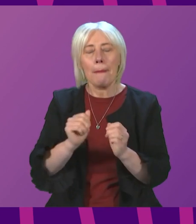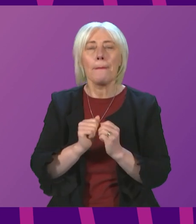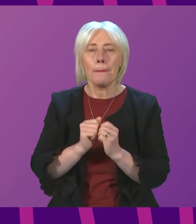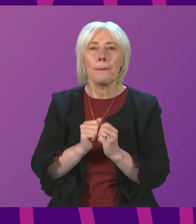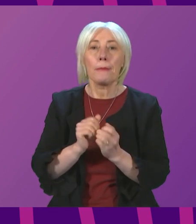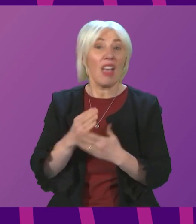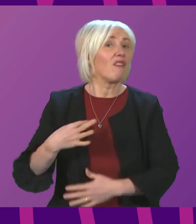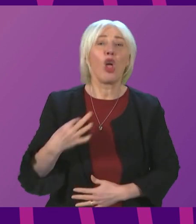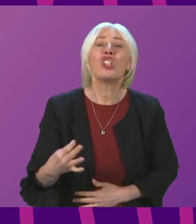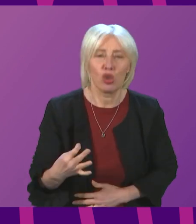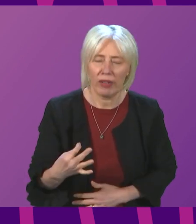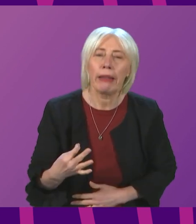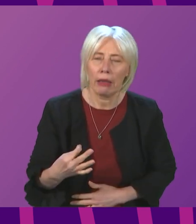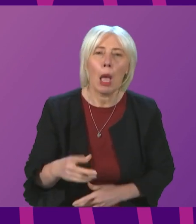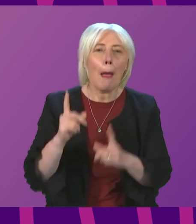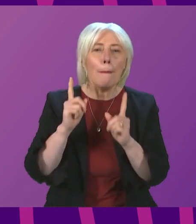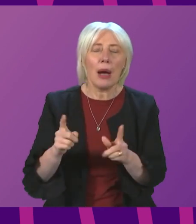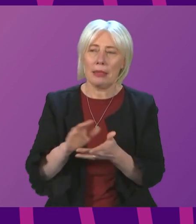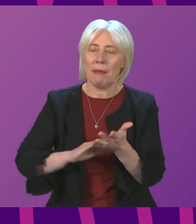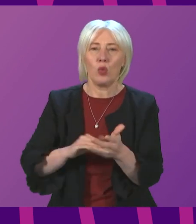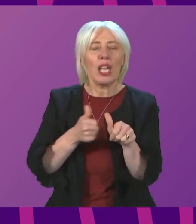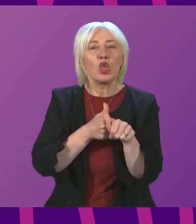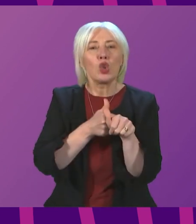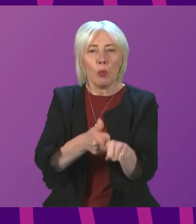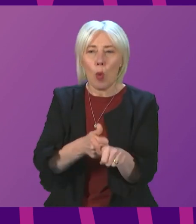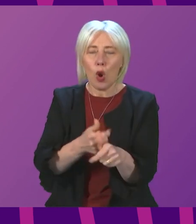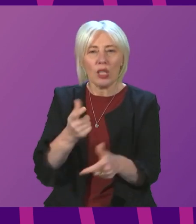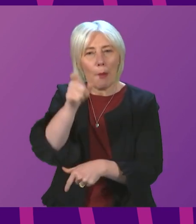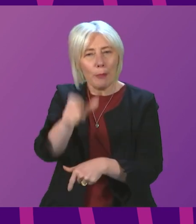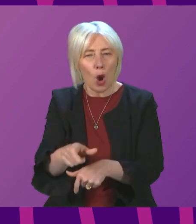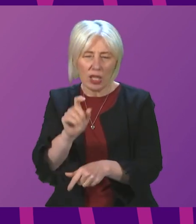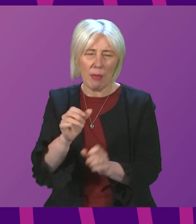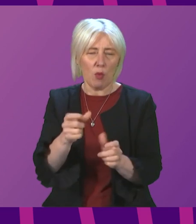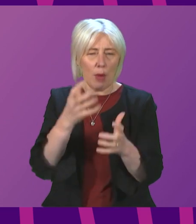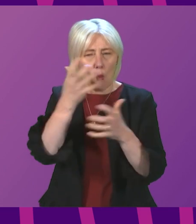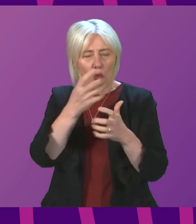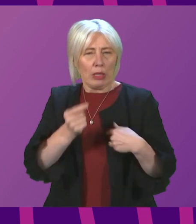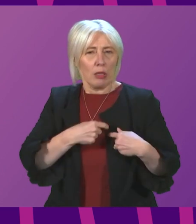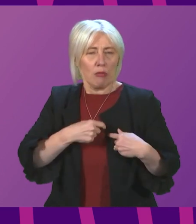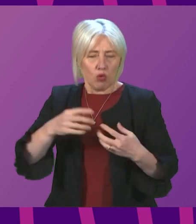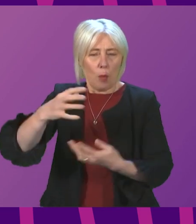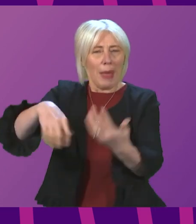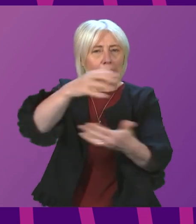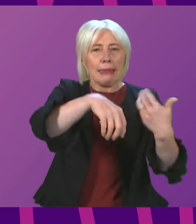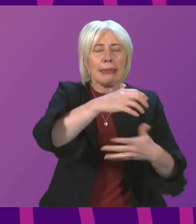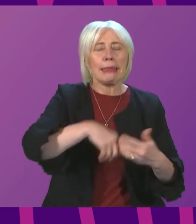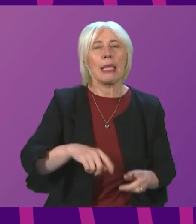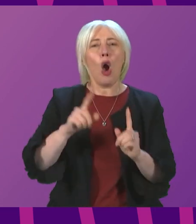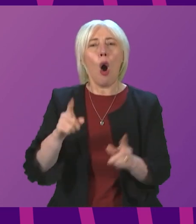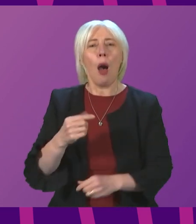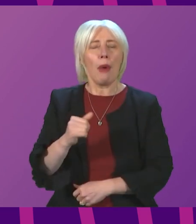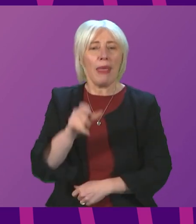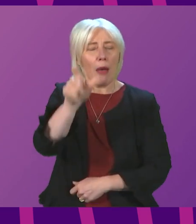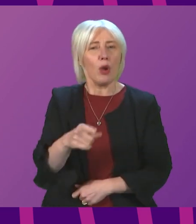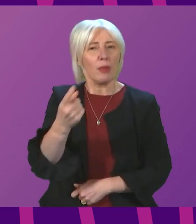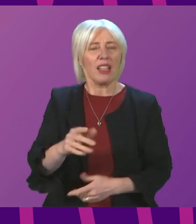It is voluntary, but it does allow us to support anyone who might be a bit more worried about mixing with others or who perhaps just wants